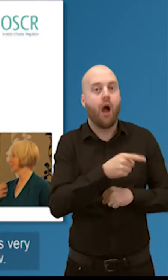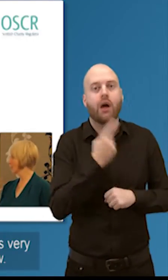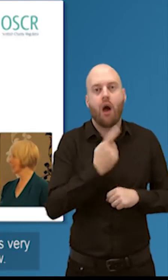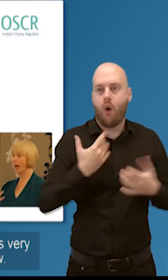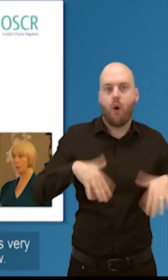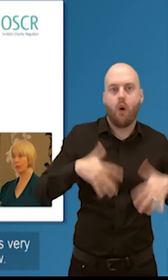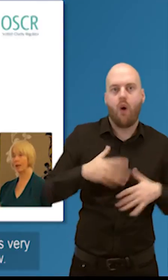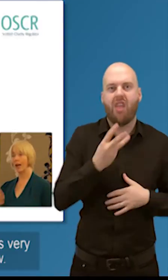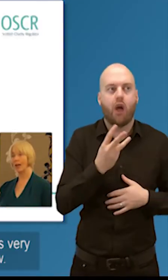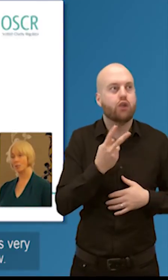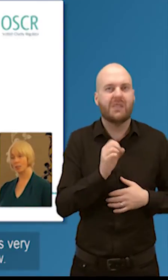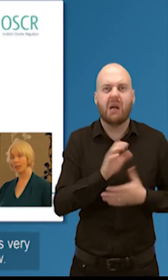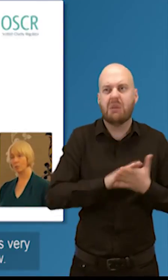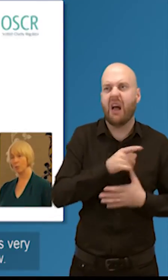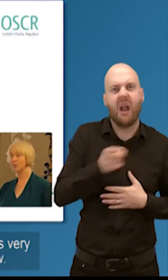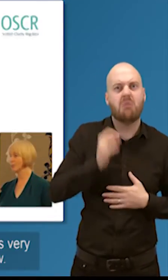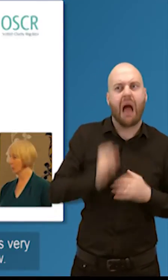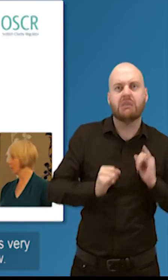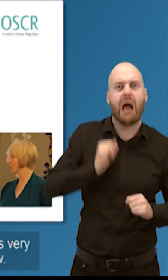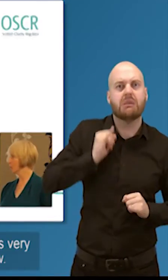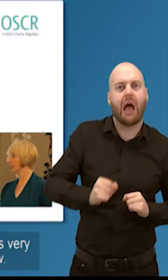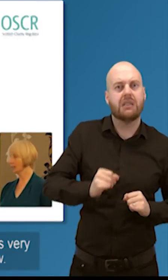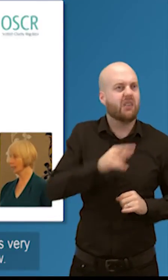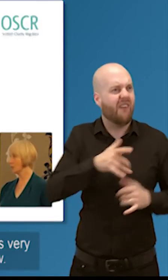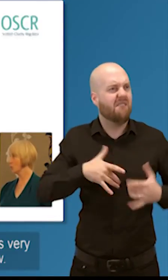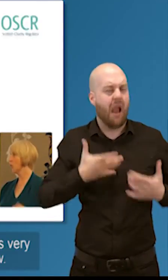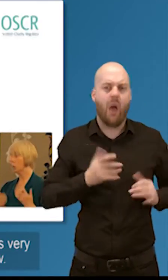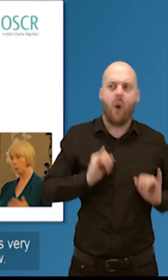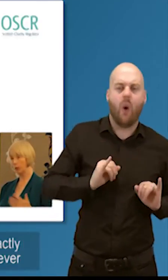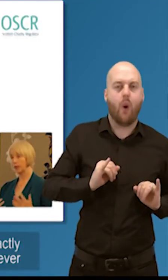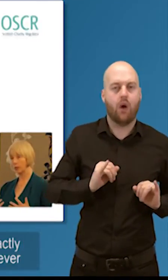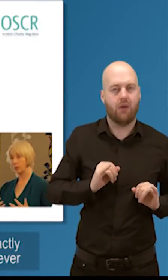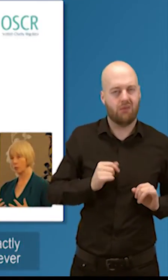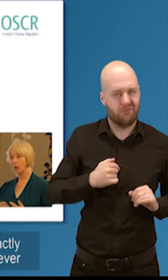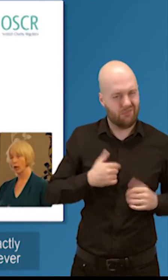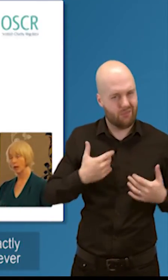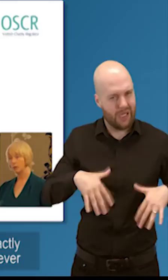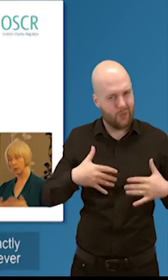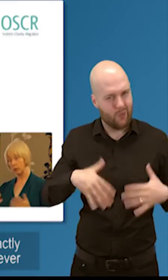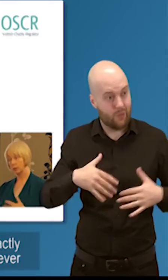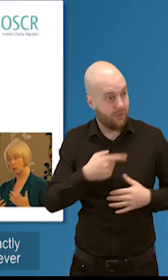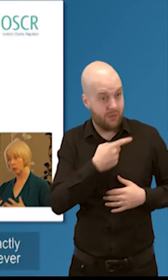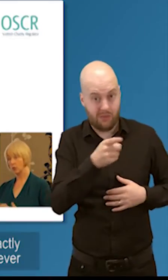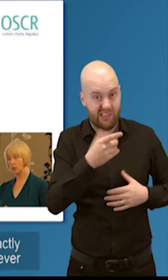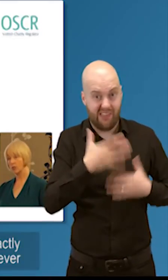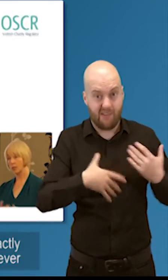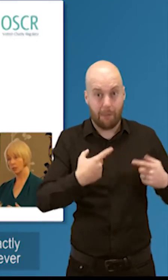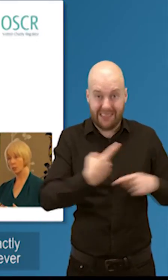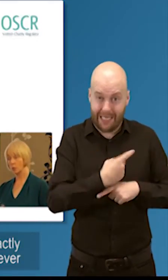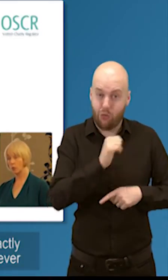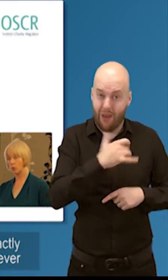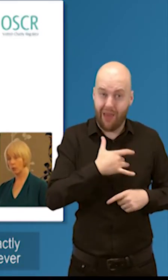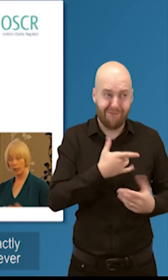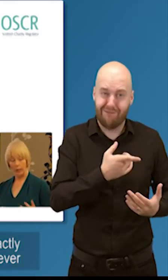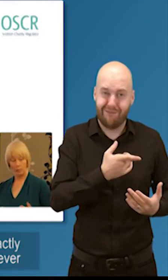mistakes is going to happen it's very important to pick up the phone and let us know we'll work that through and and and try to understand